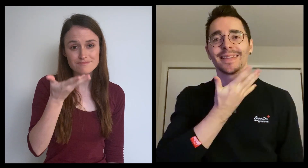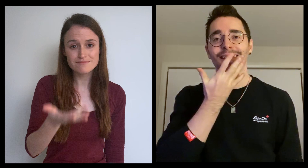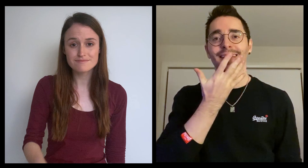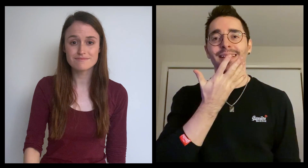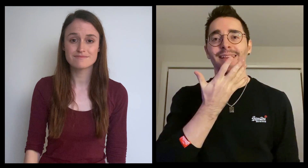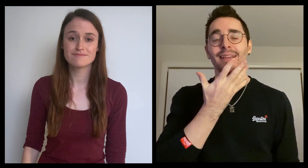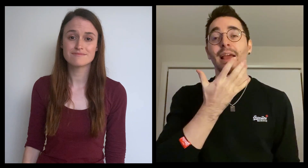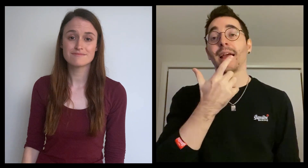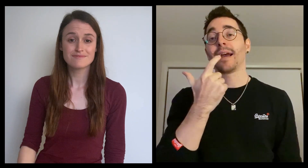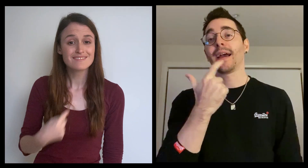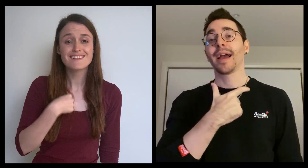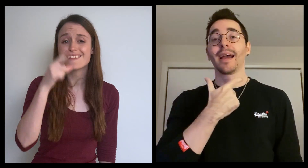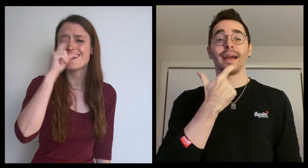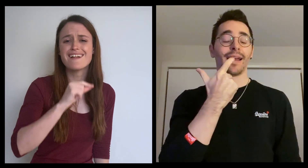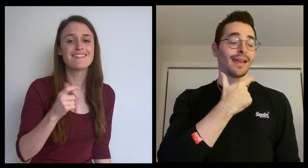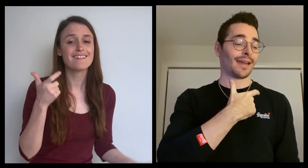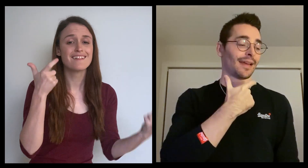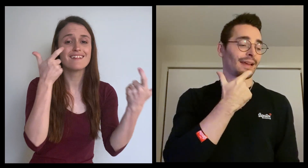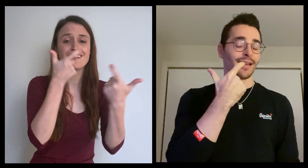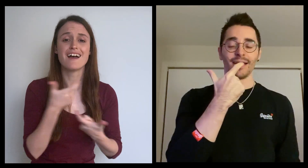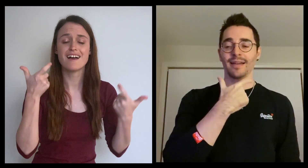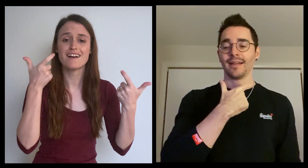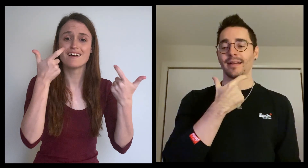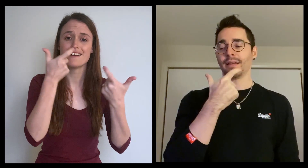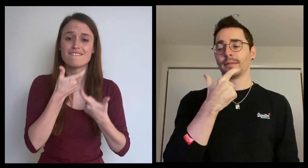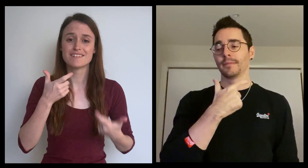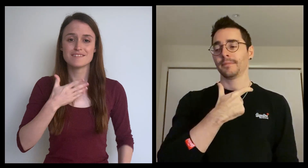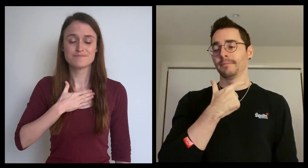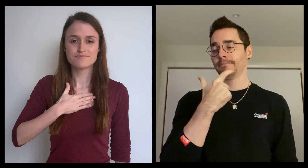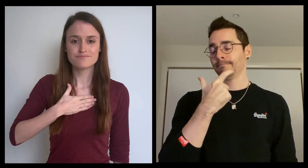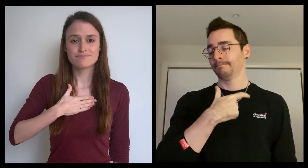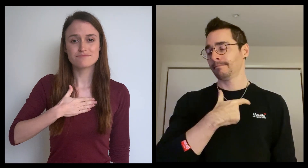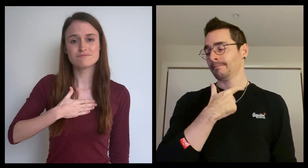I can force a laugh